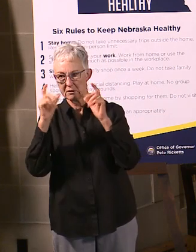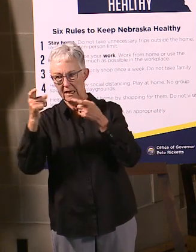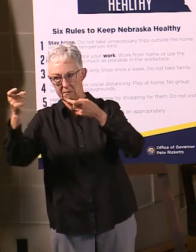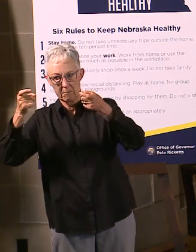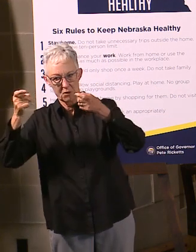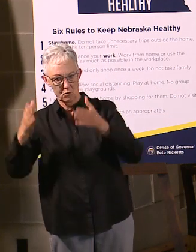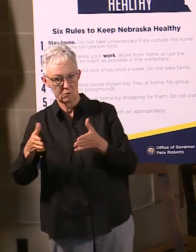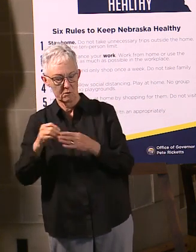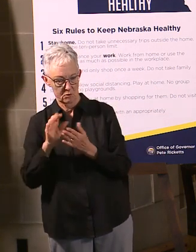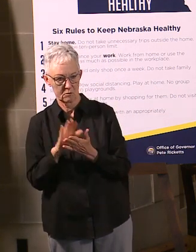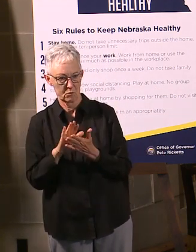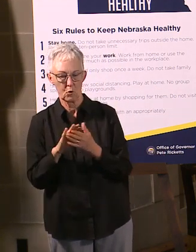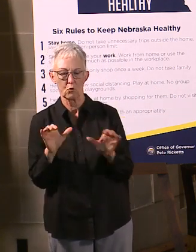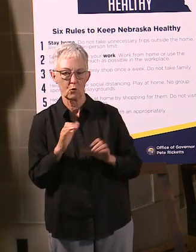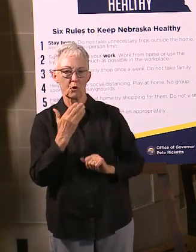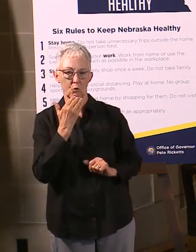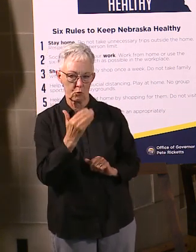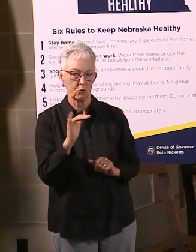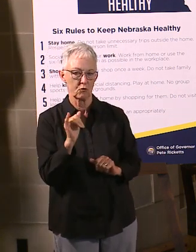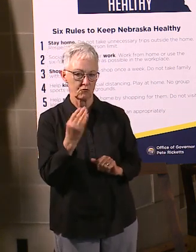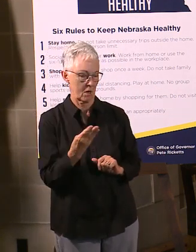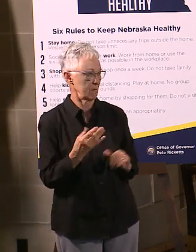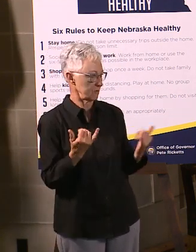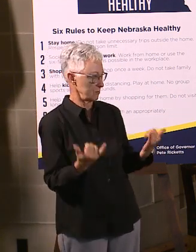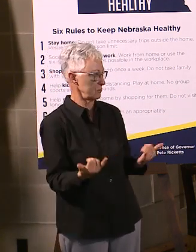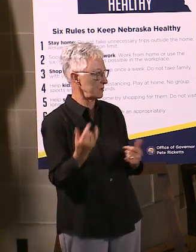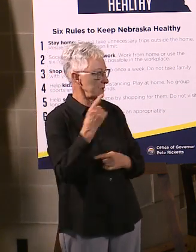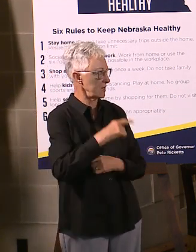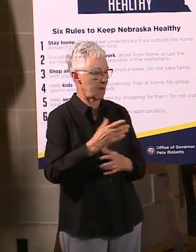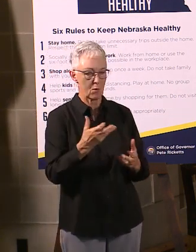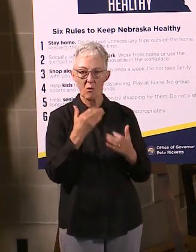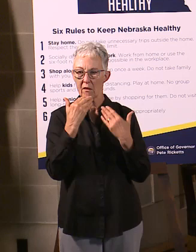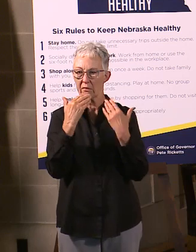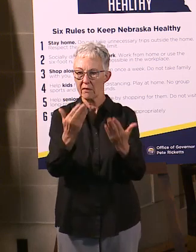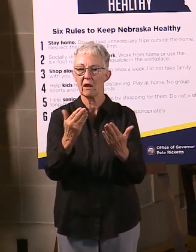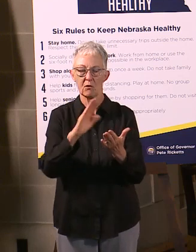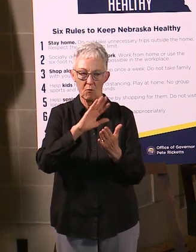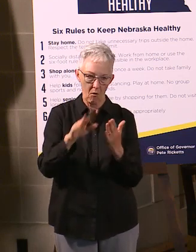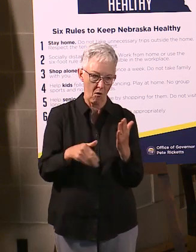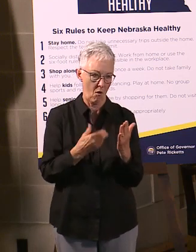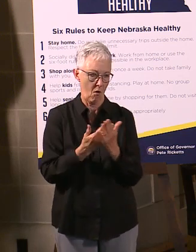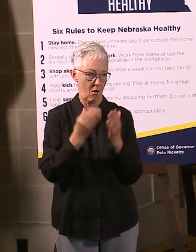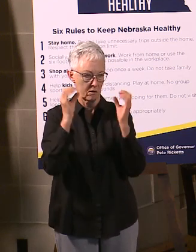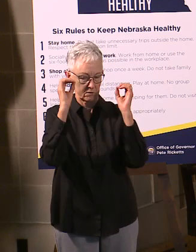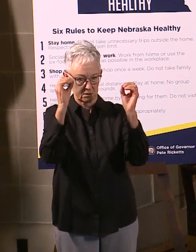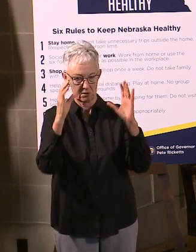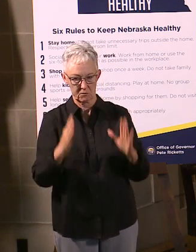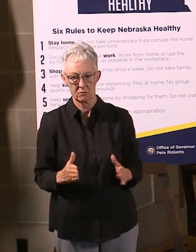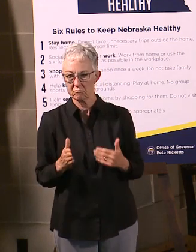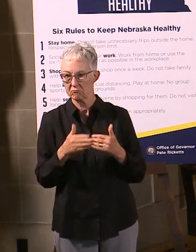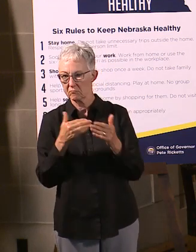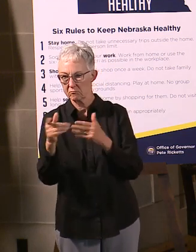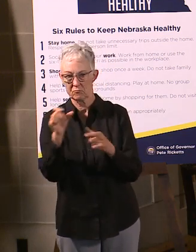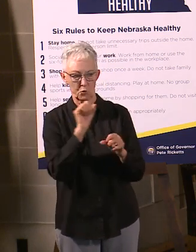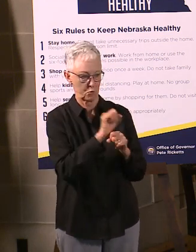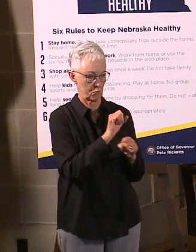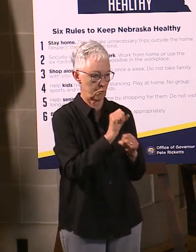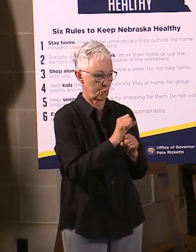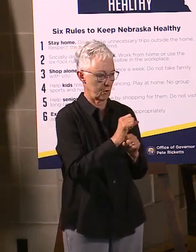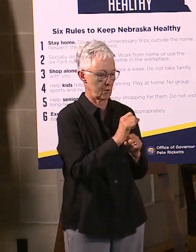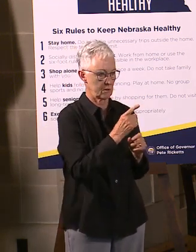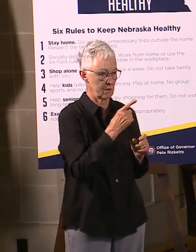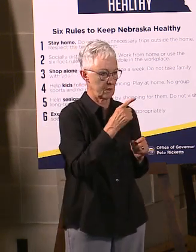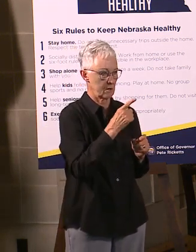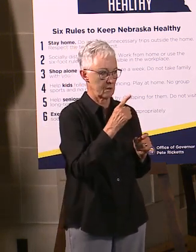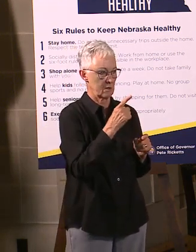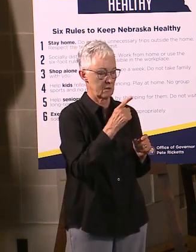week. So I want to say thank you to all those teachers out there, whether you're in a public school, a private school, a parochial school,